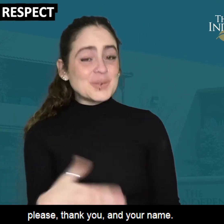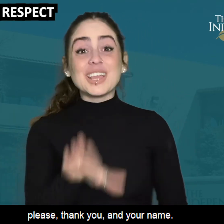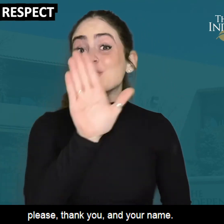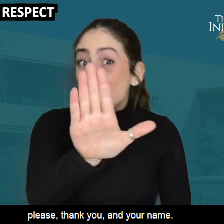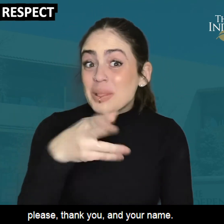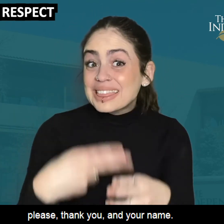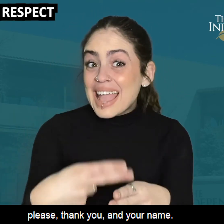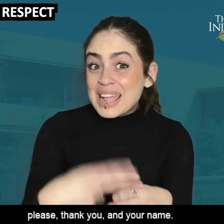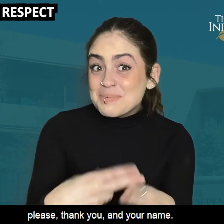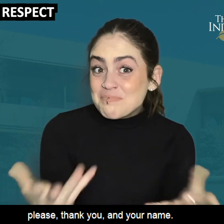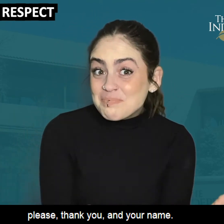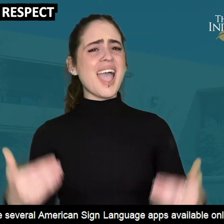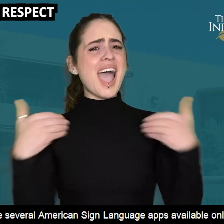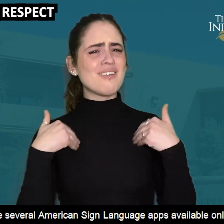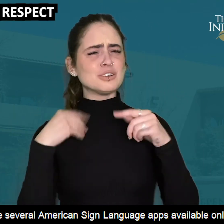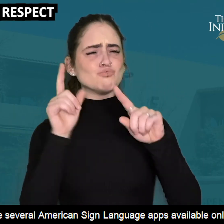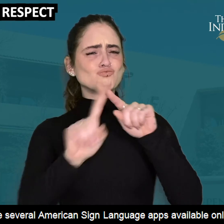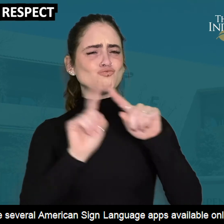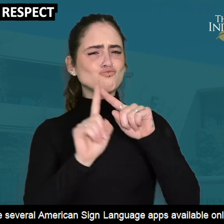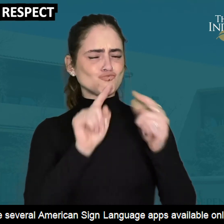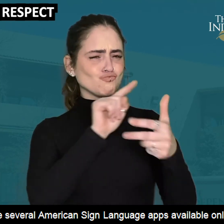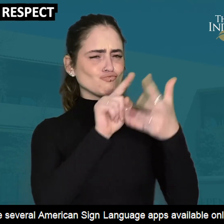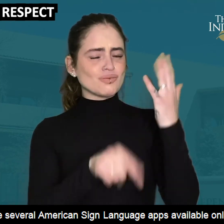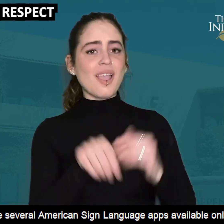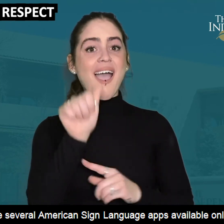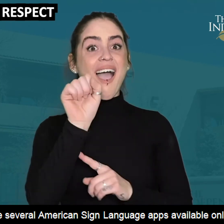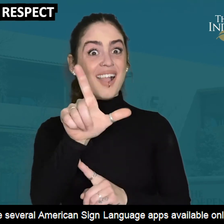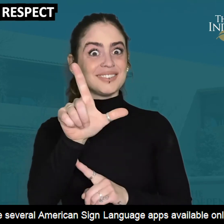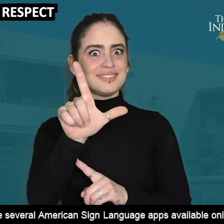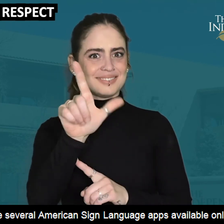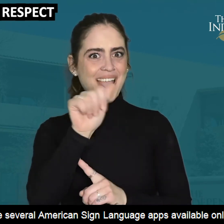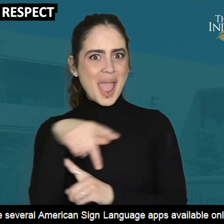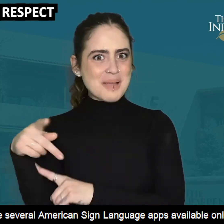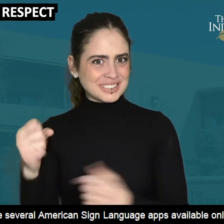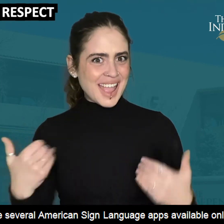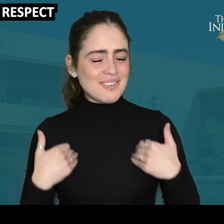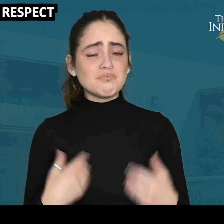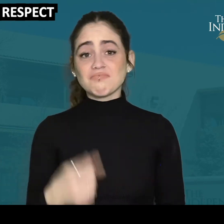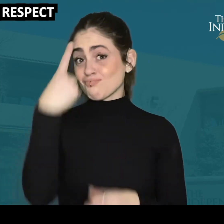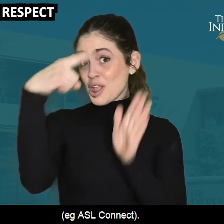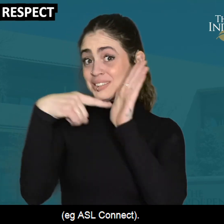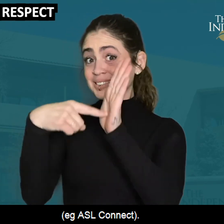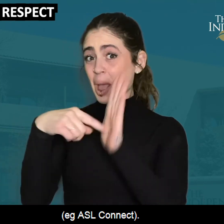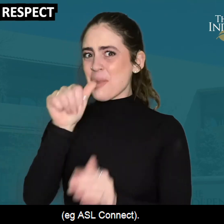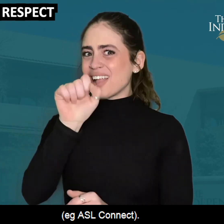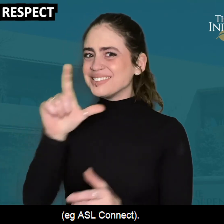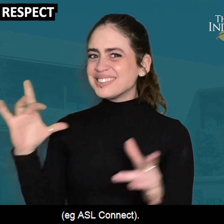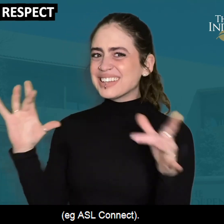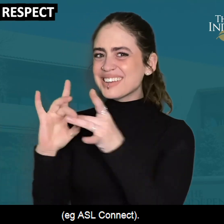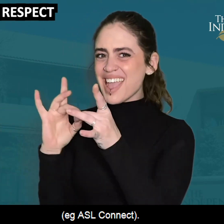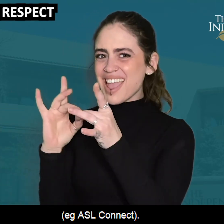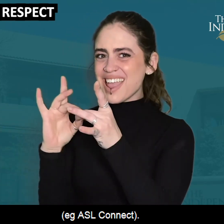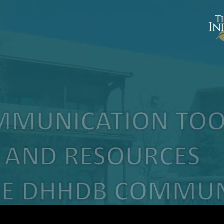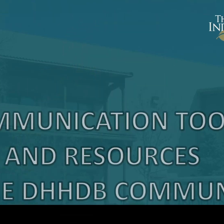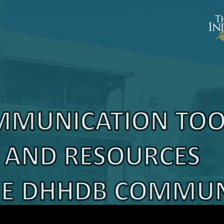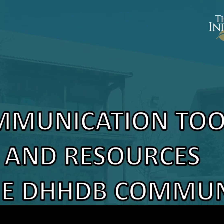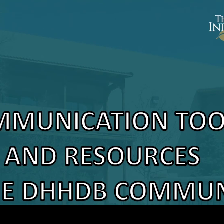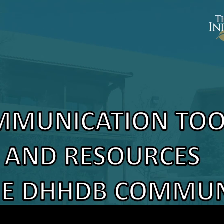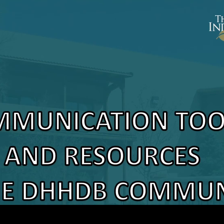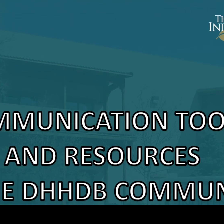Thank you, your name. There are several ASL apps available online. For example, ASL Connect.